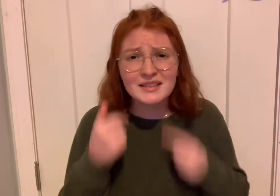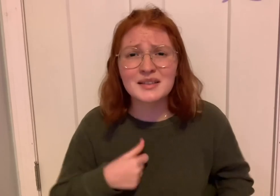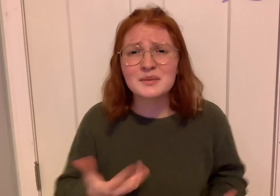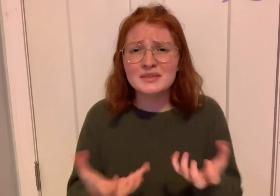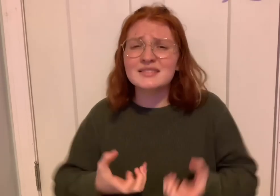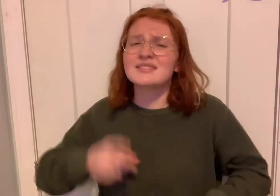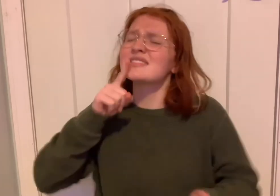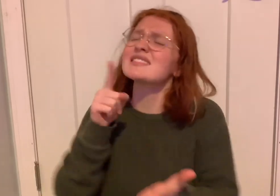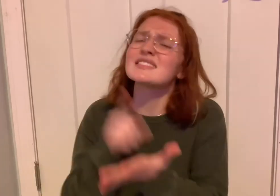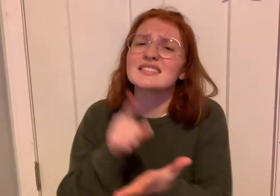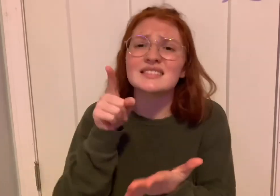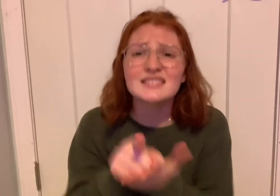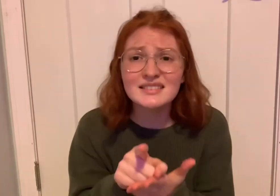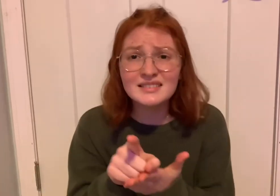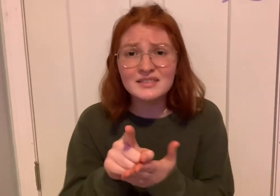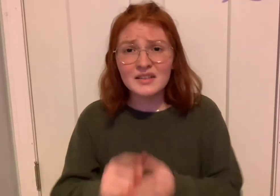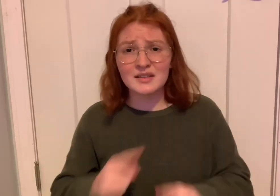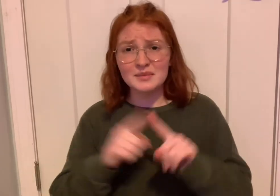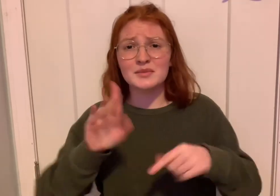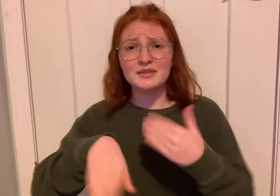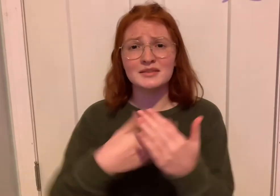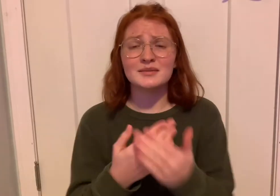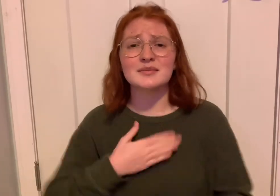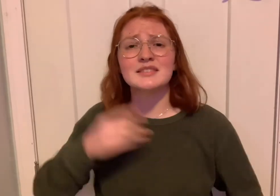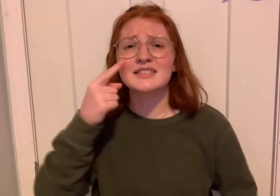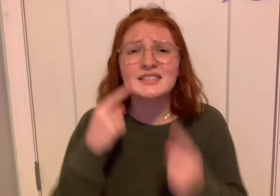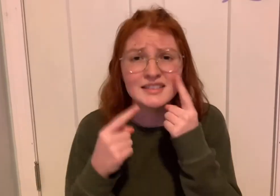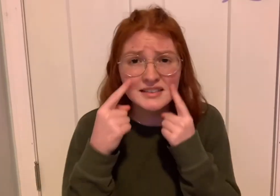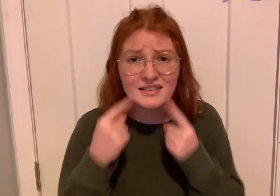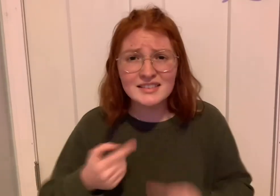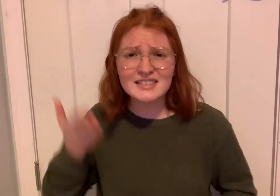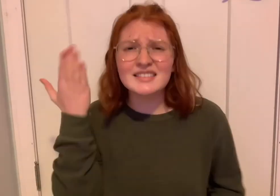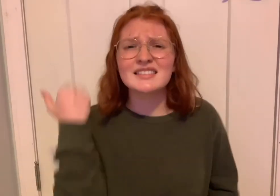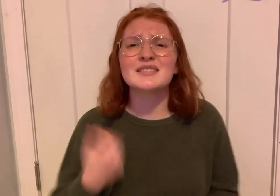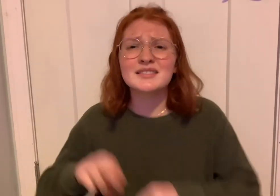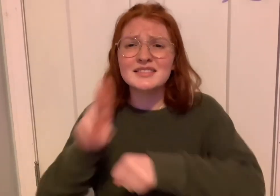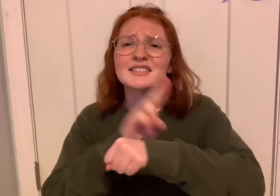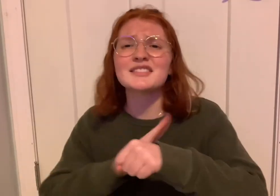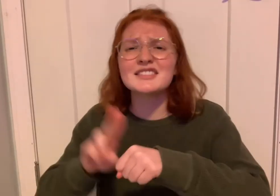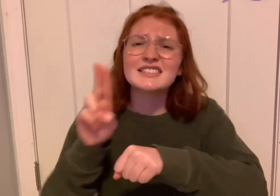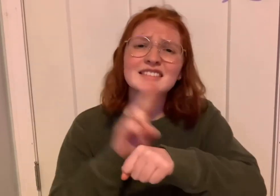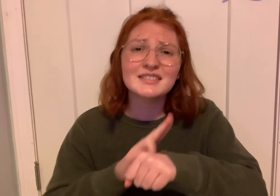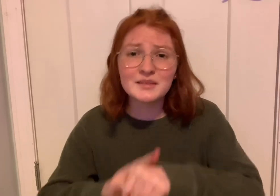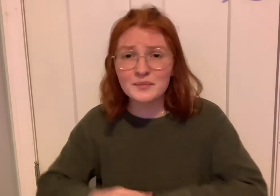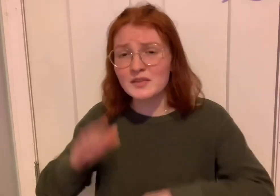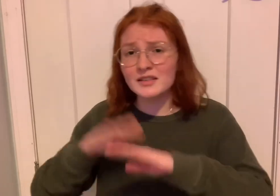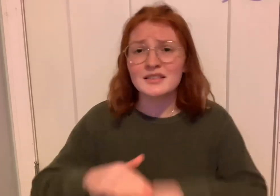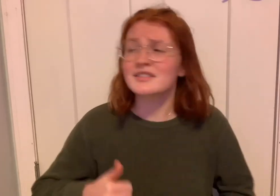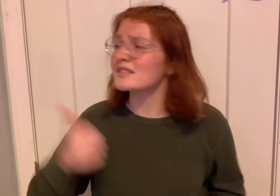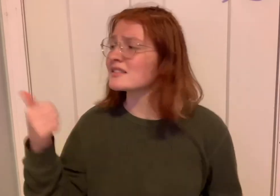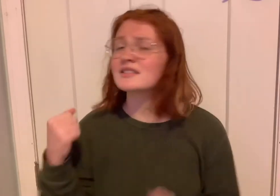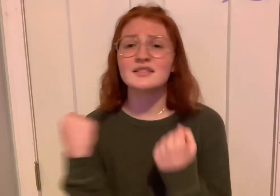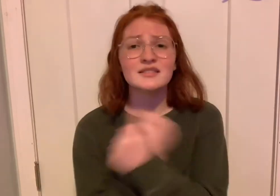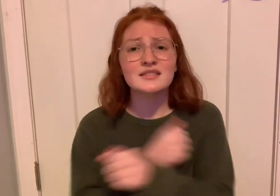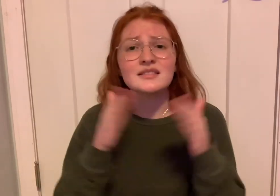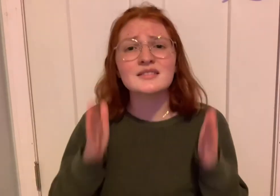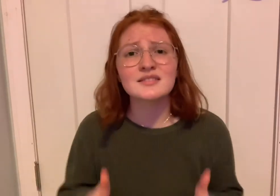wanna fall in love But all my tears have been used up On another love,